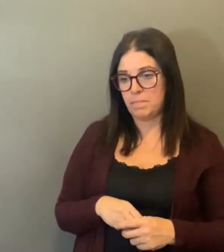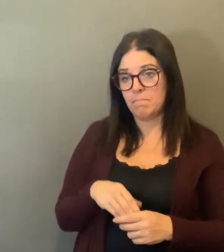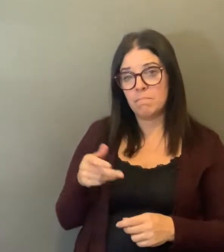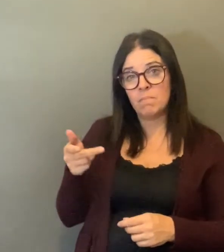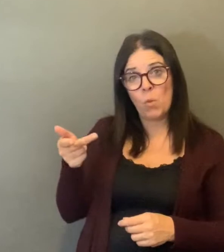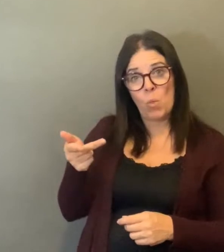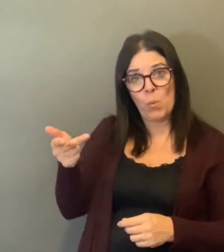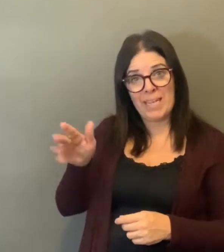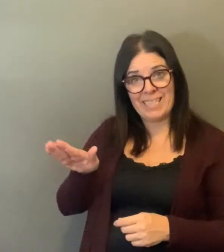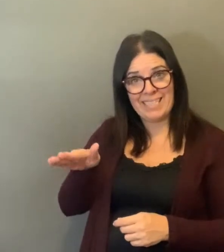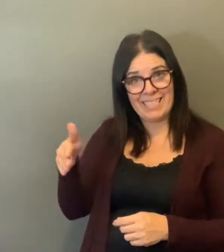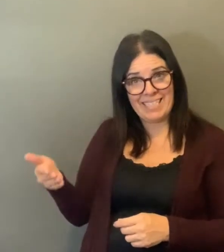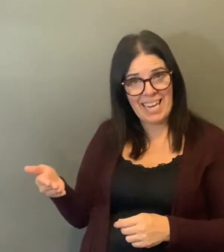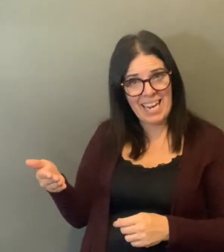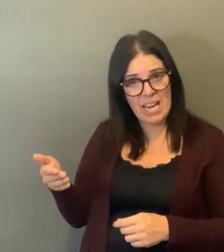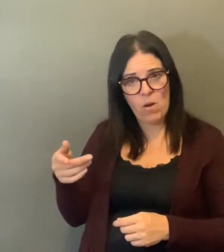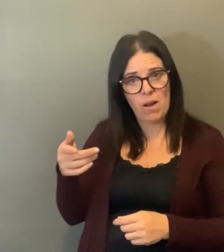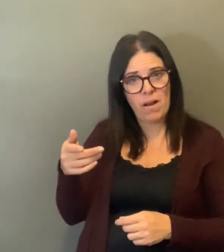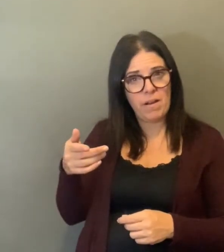large, yeah.